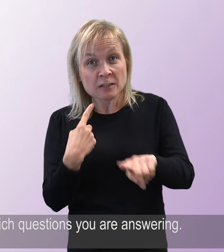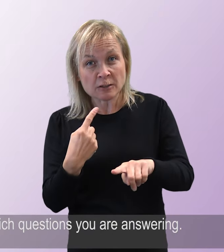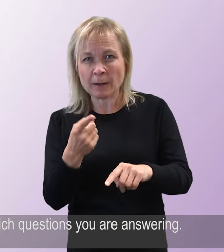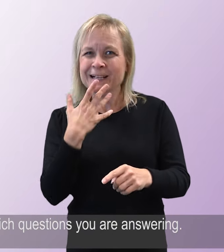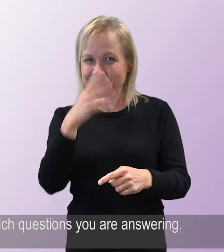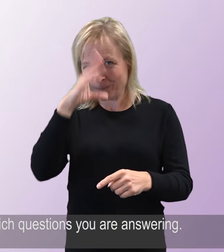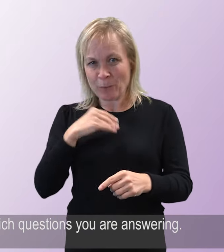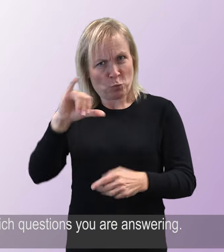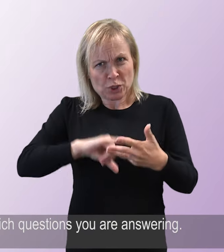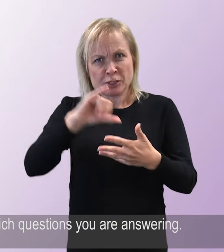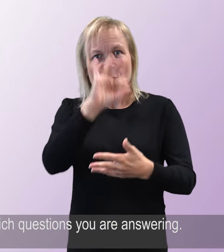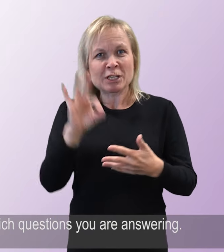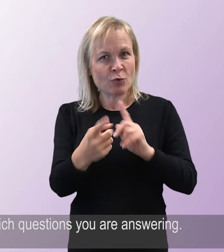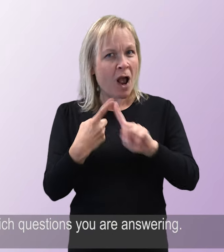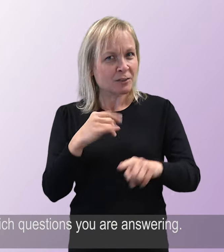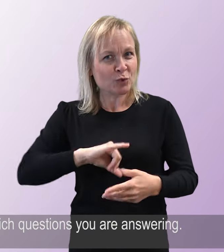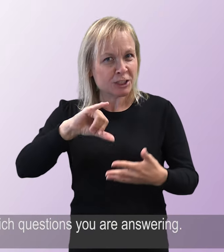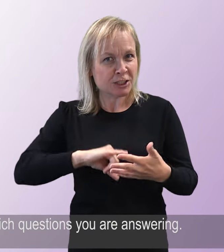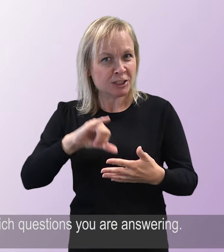Please identify which questions you are answering.